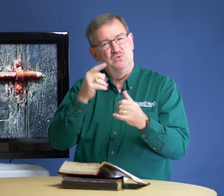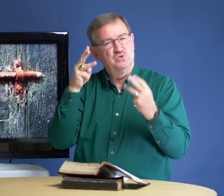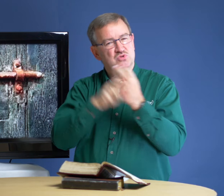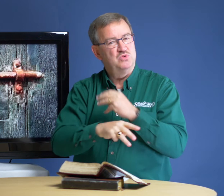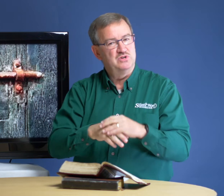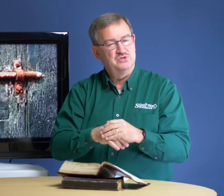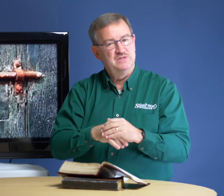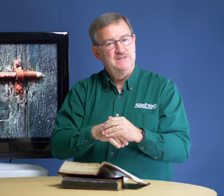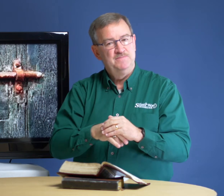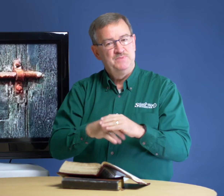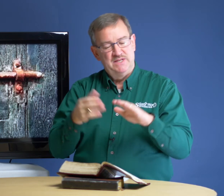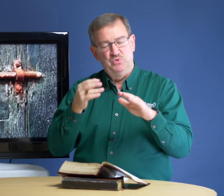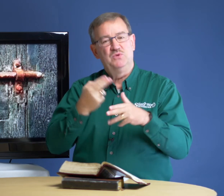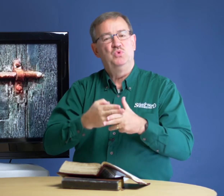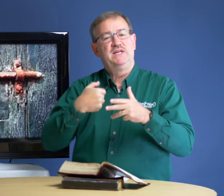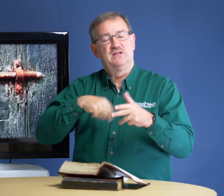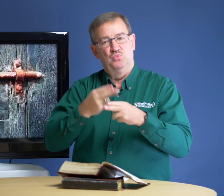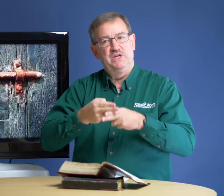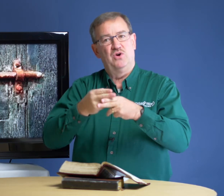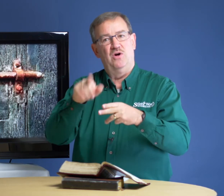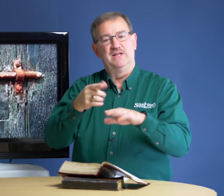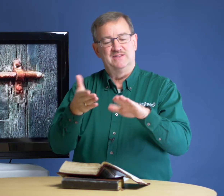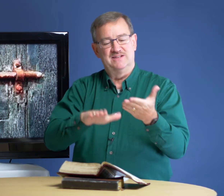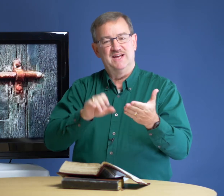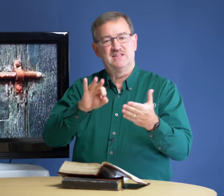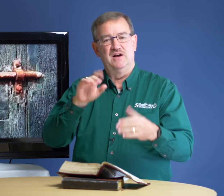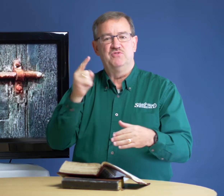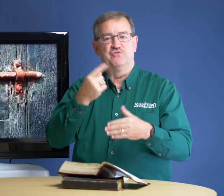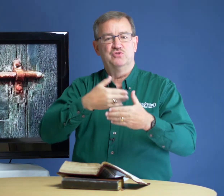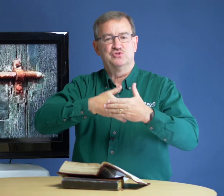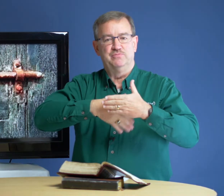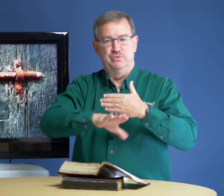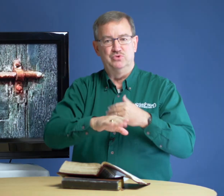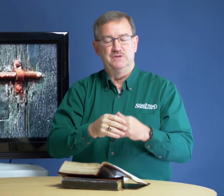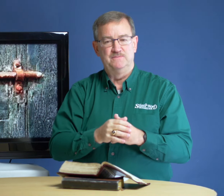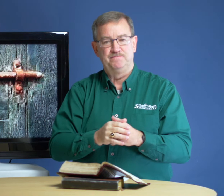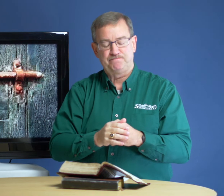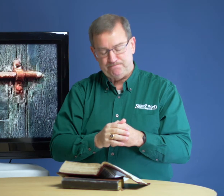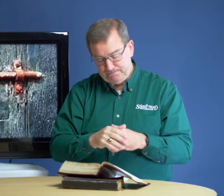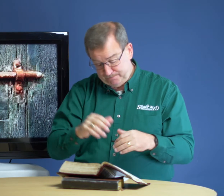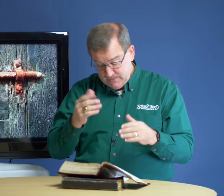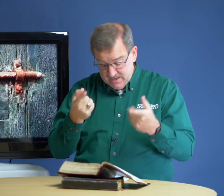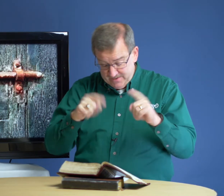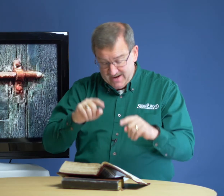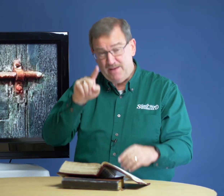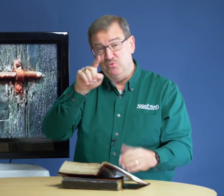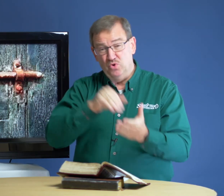was the worst. We, we, we call it the death of the first born. That happened 1